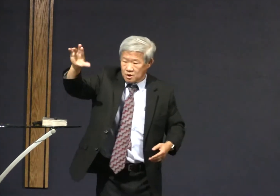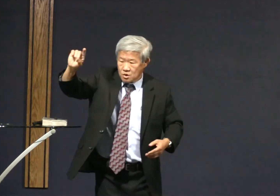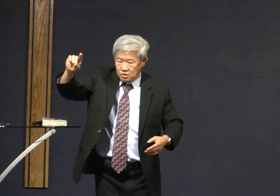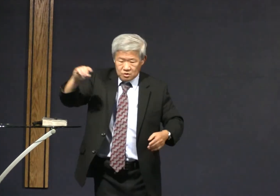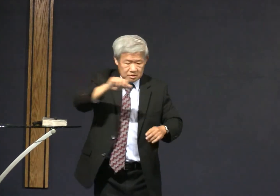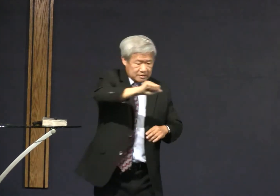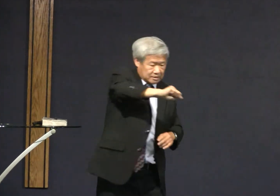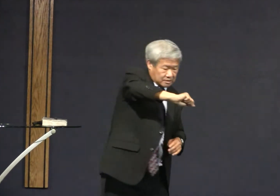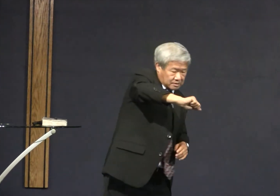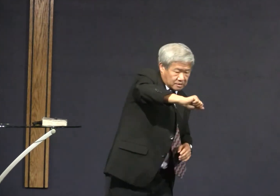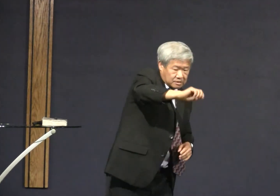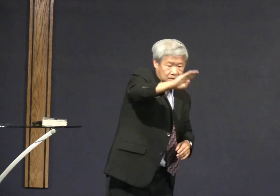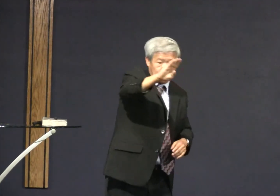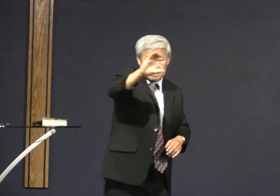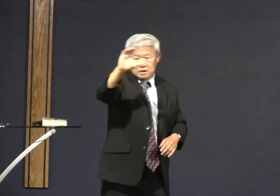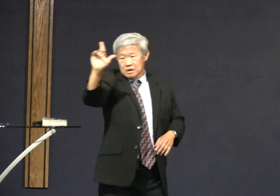arrow cards